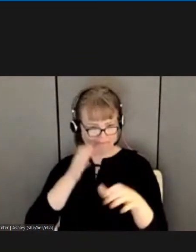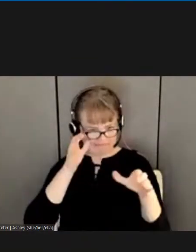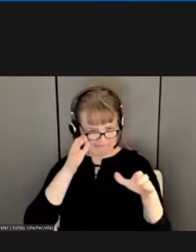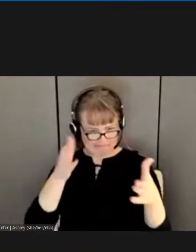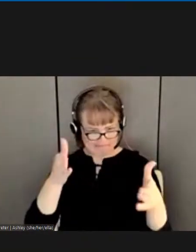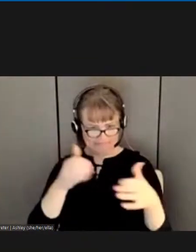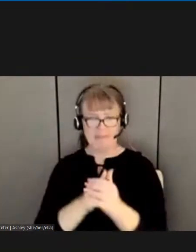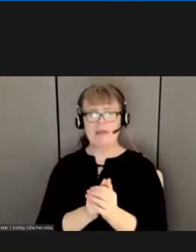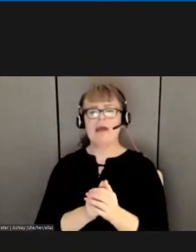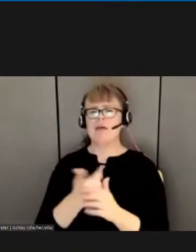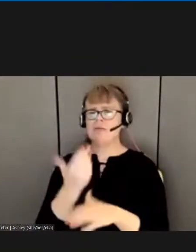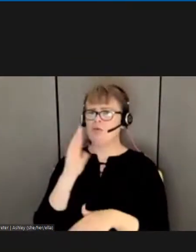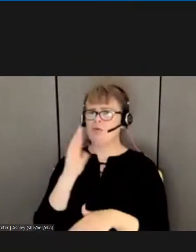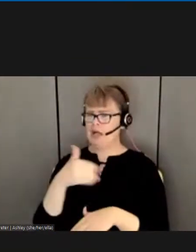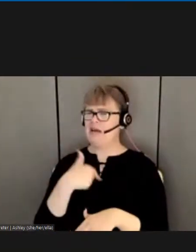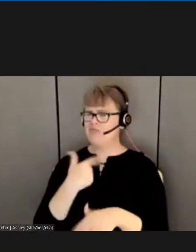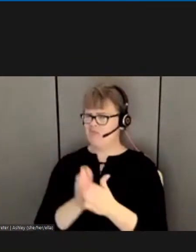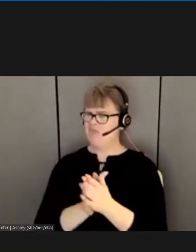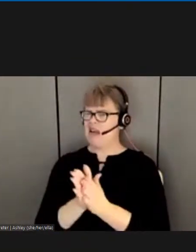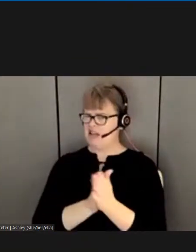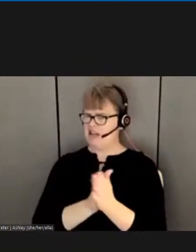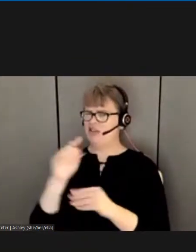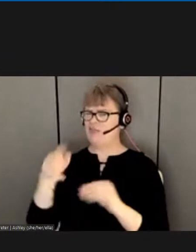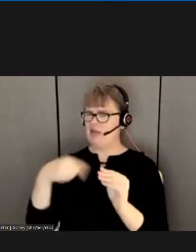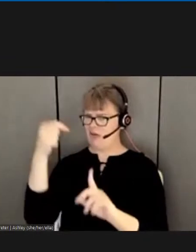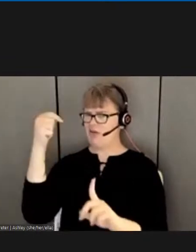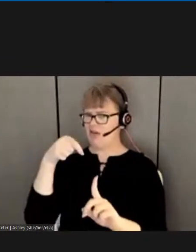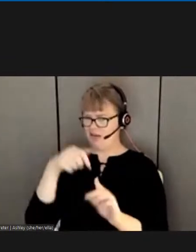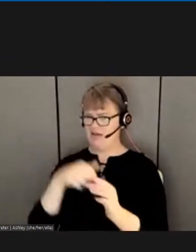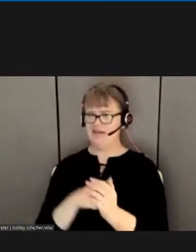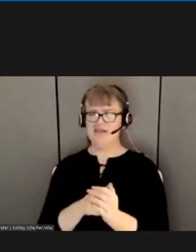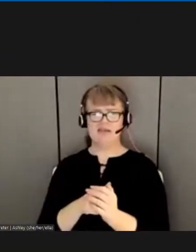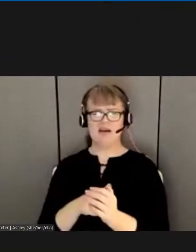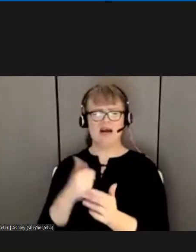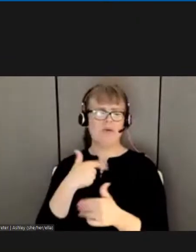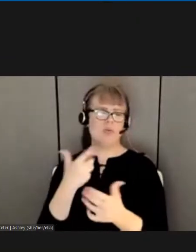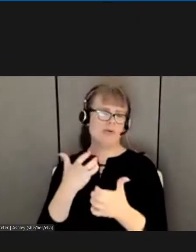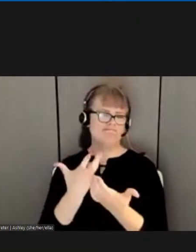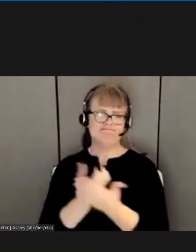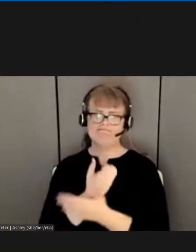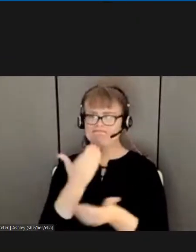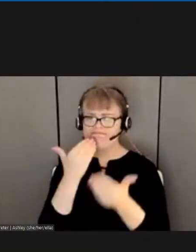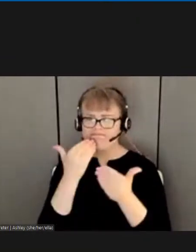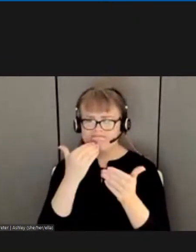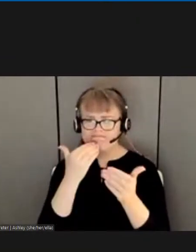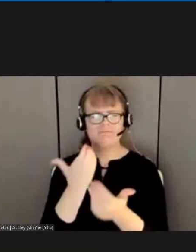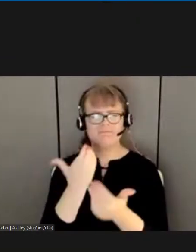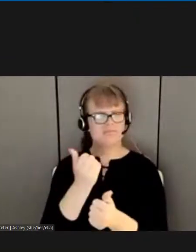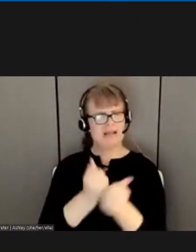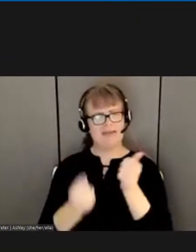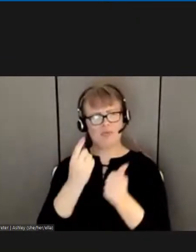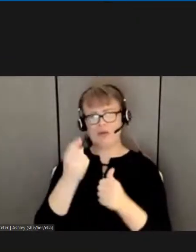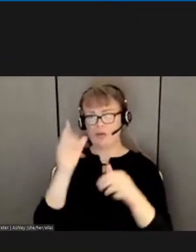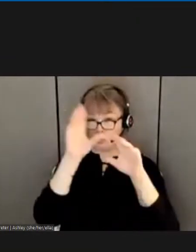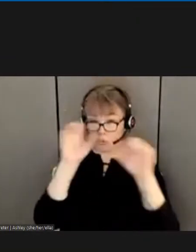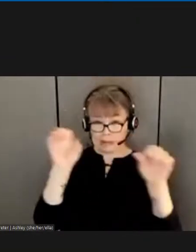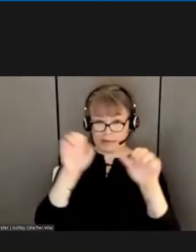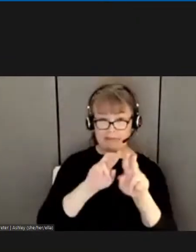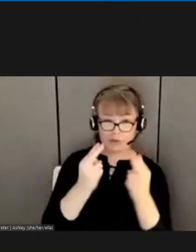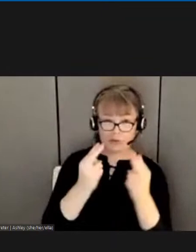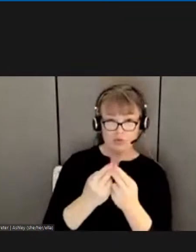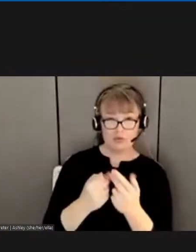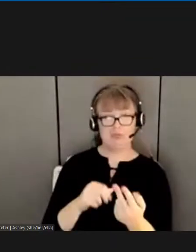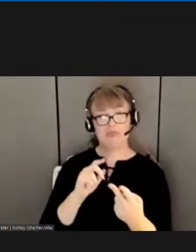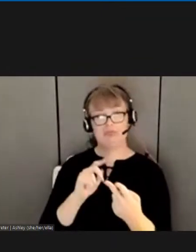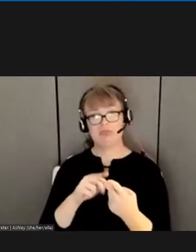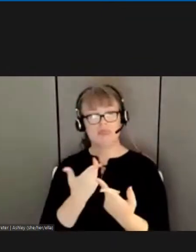things i want to challenge everybody to do i want to thank everybody for all what everybody's doing from the president of the union all the way down to an employee on the floor